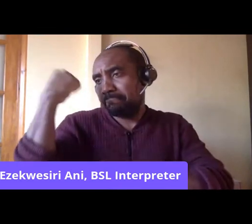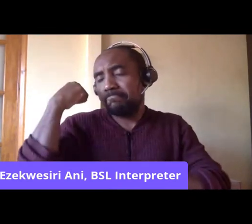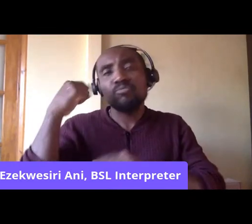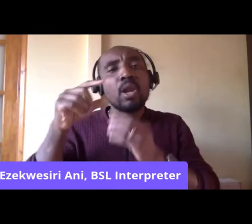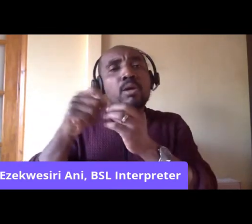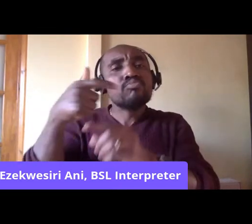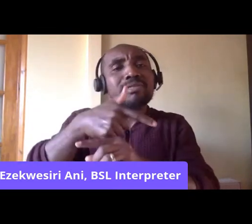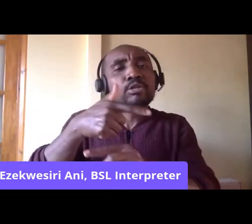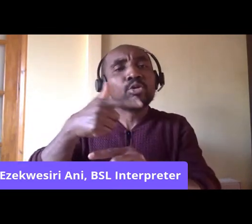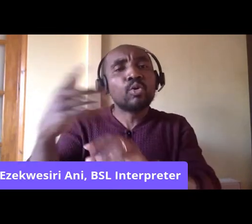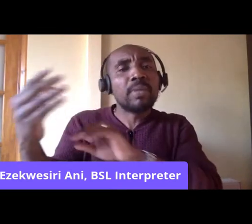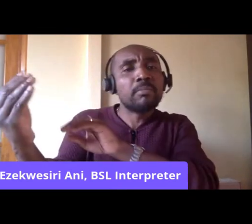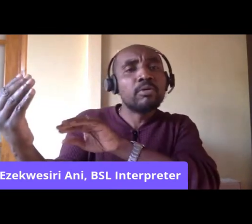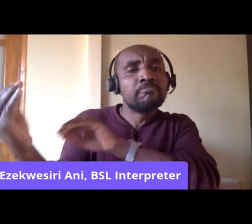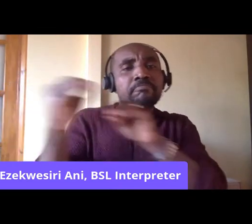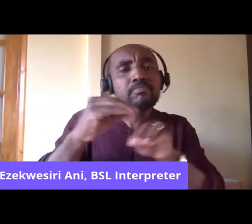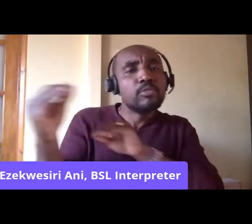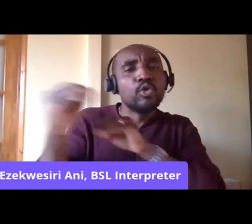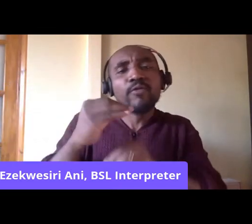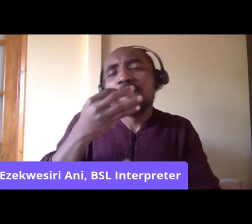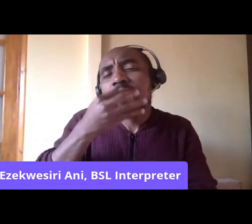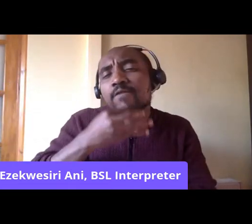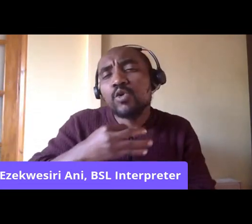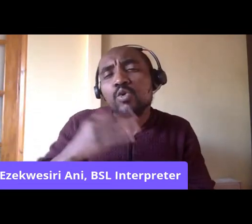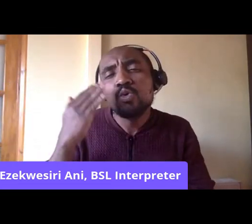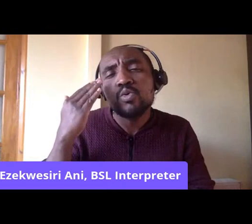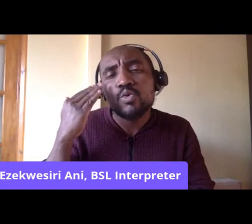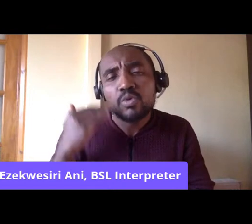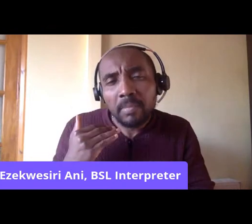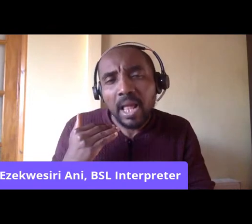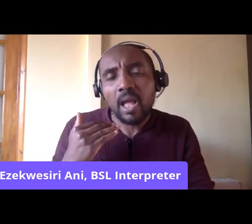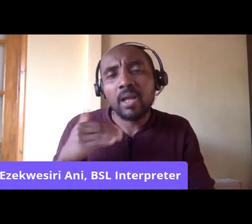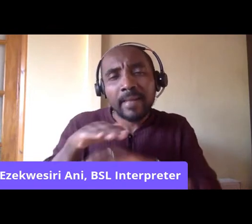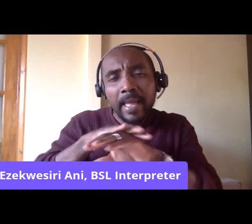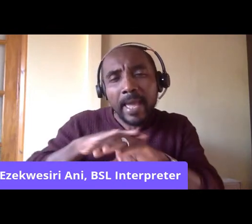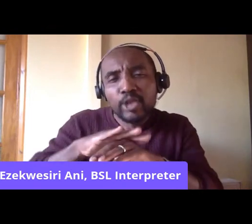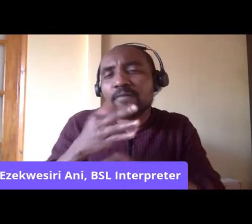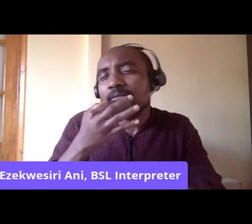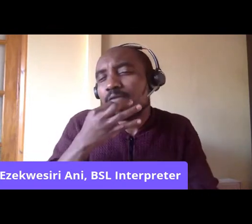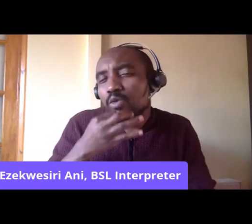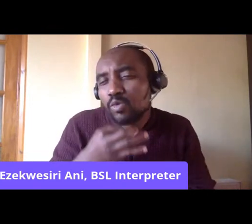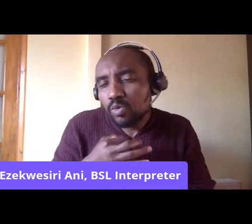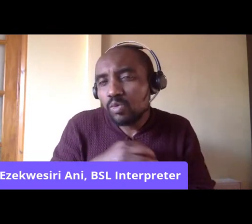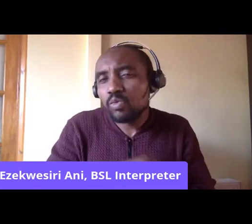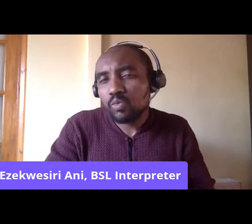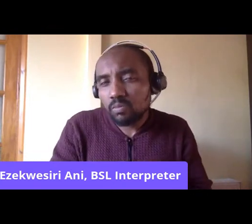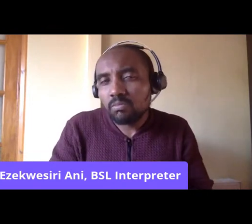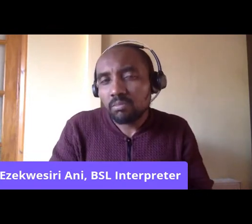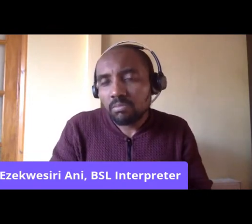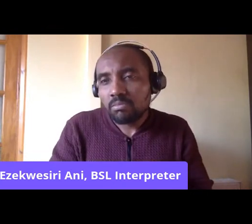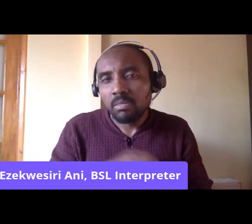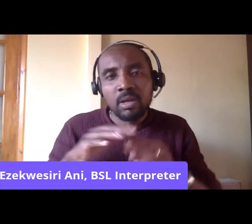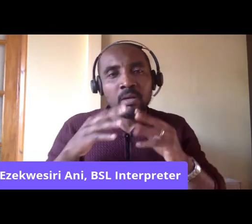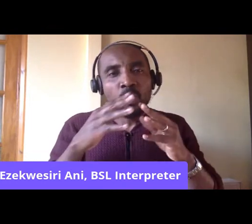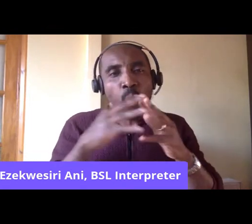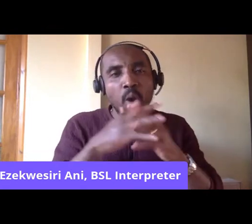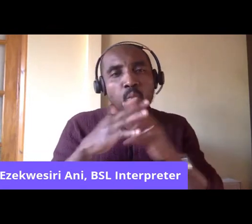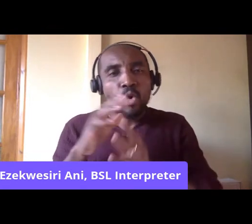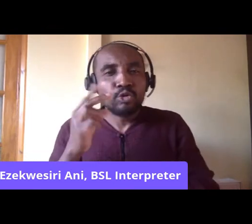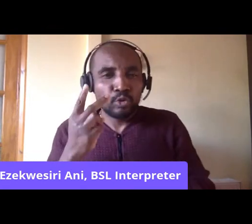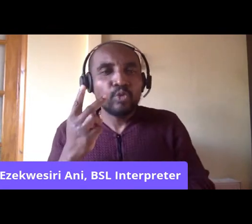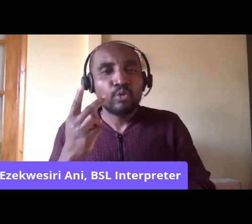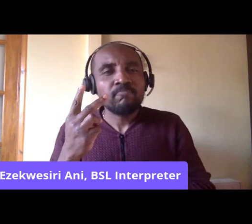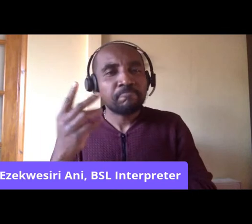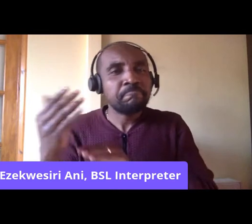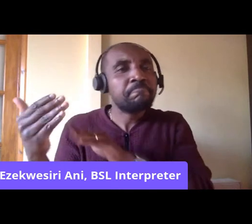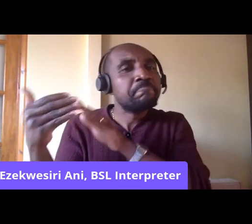Bristol. And a few began to come during World War II, and you had,